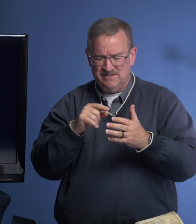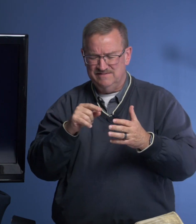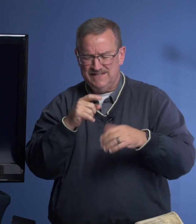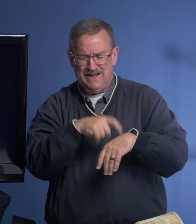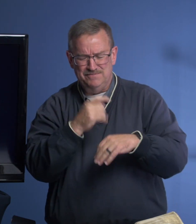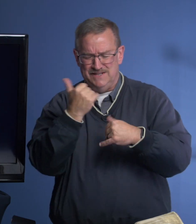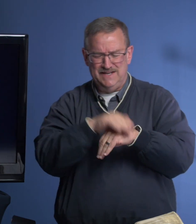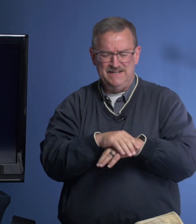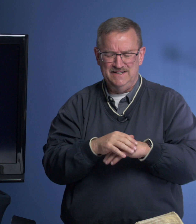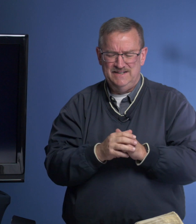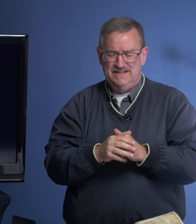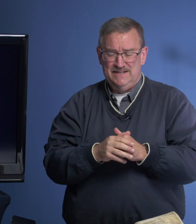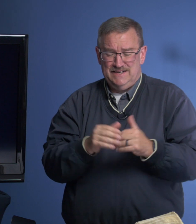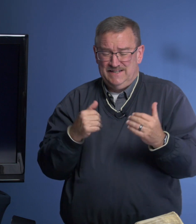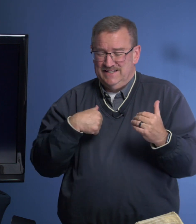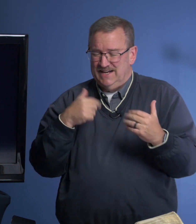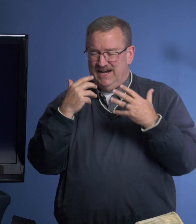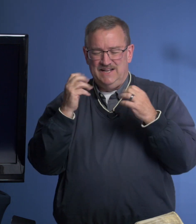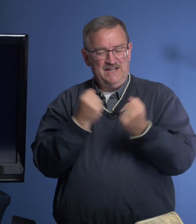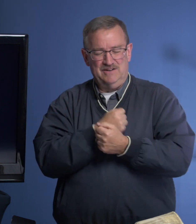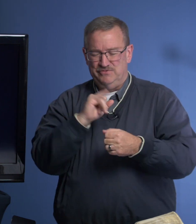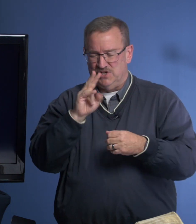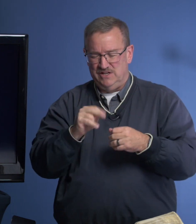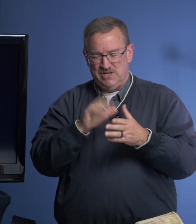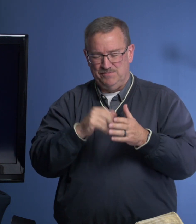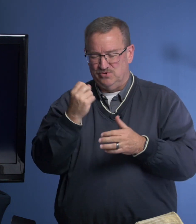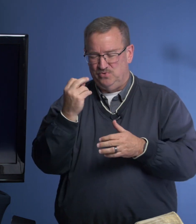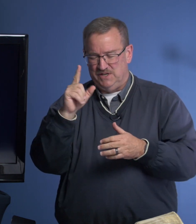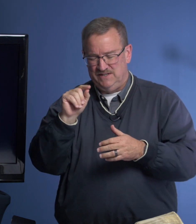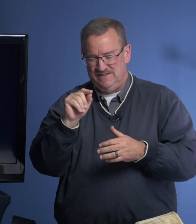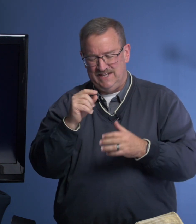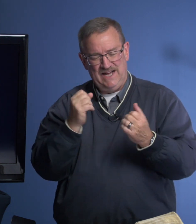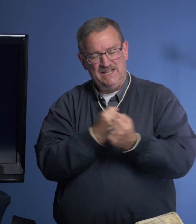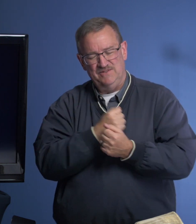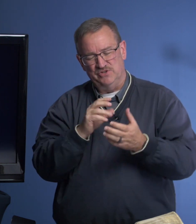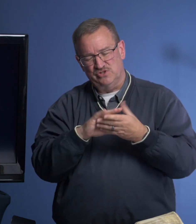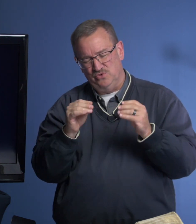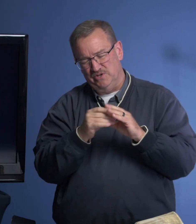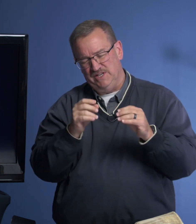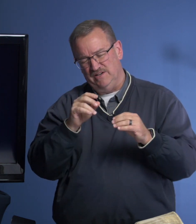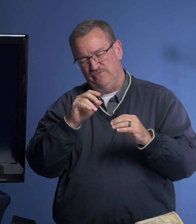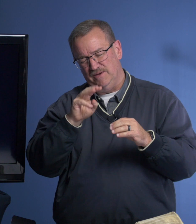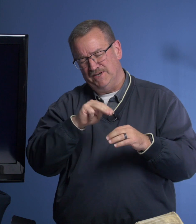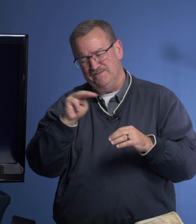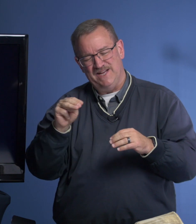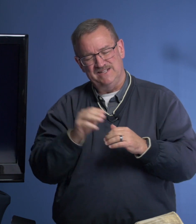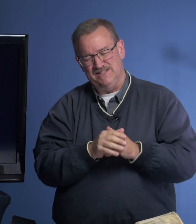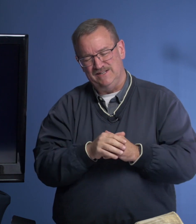time tonight. I love John chapter 20. And I love this story of Mary Magdalene.